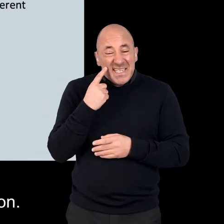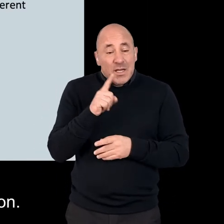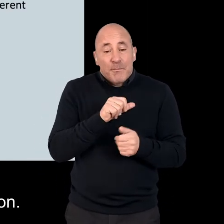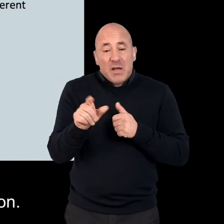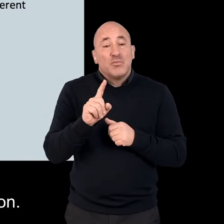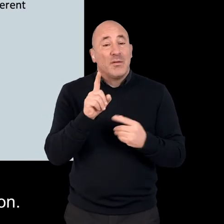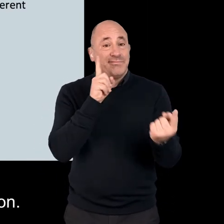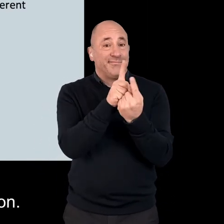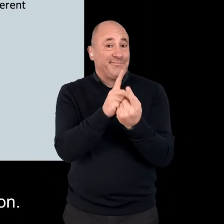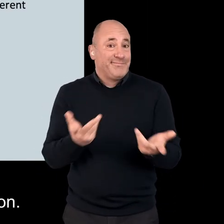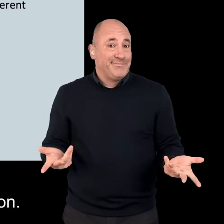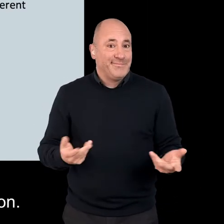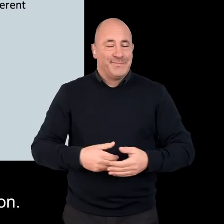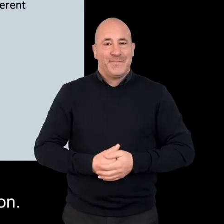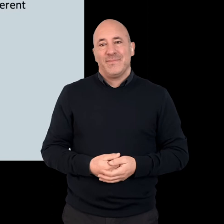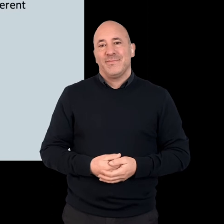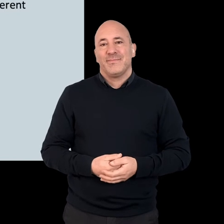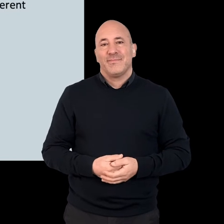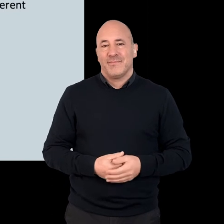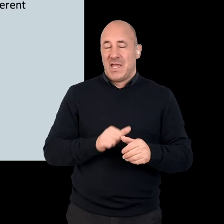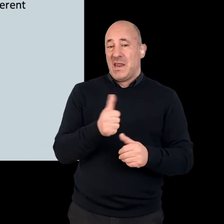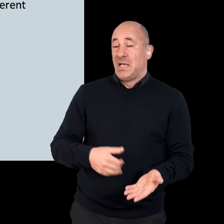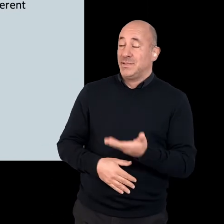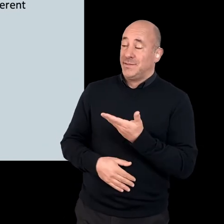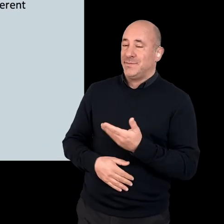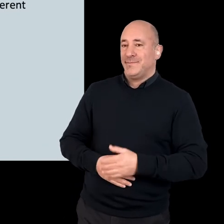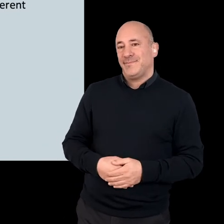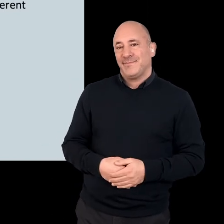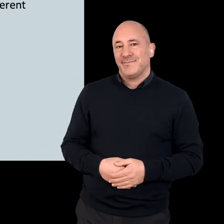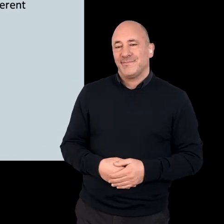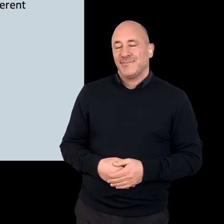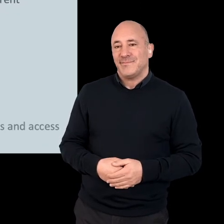are simply done better in person. Next slide, please.